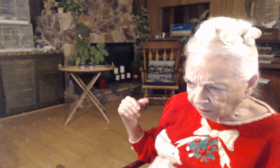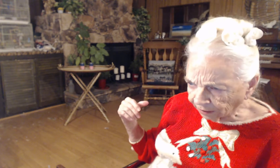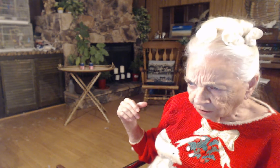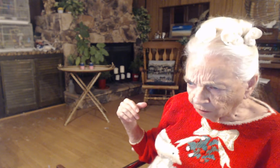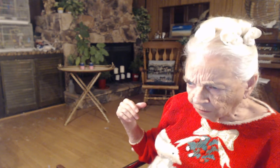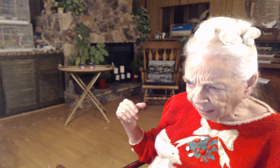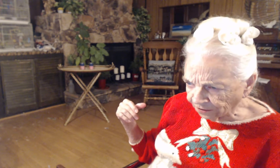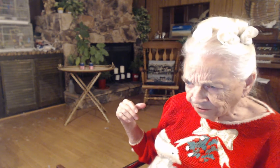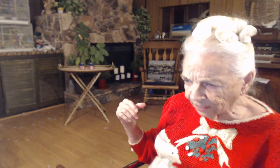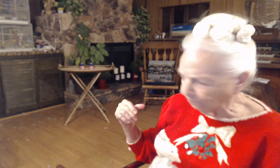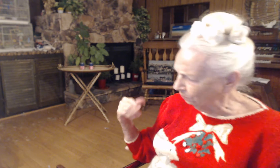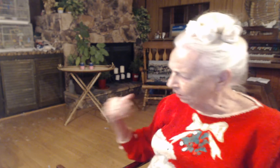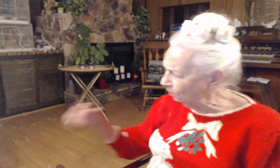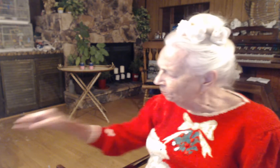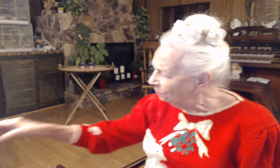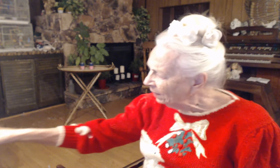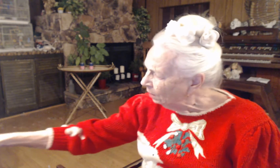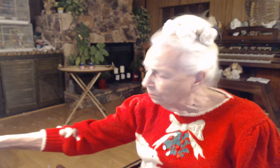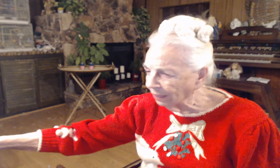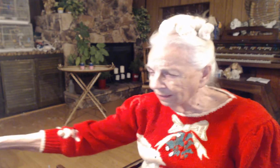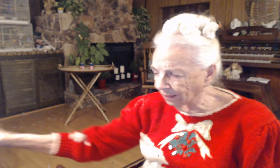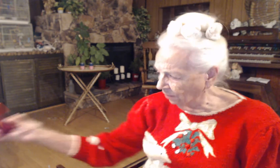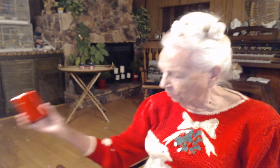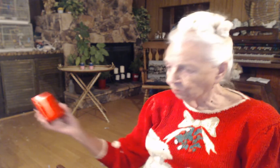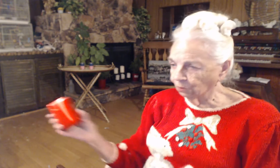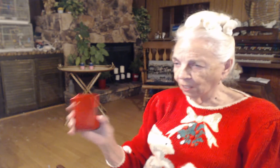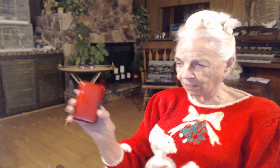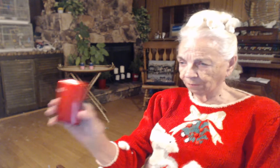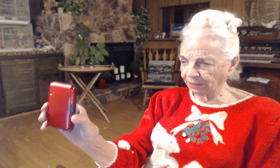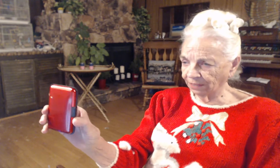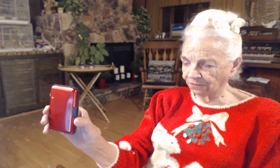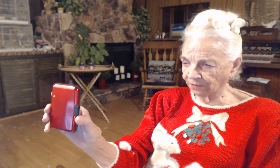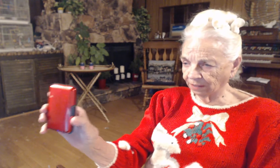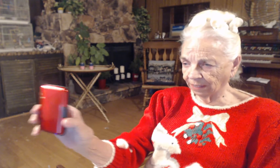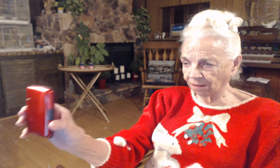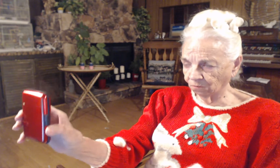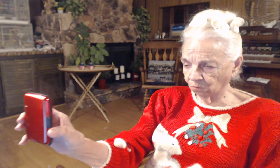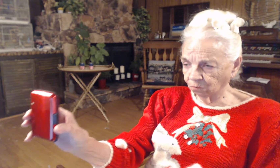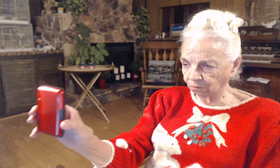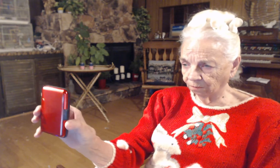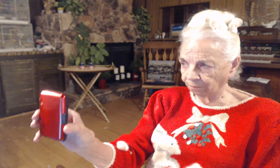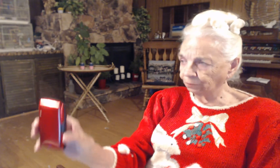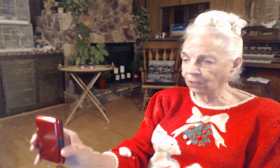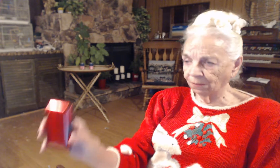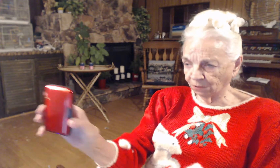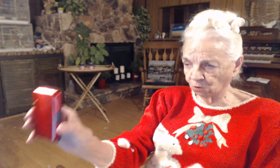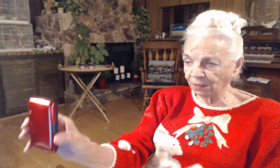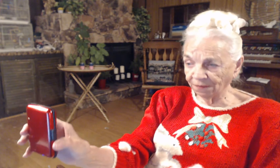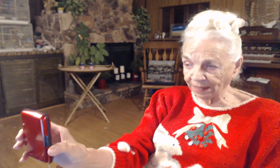can see it from here. But I should have brought it. But they put it between them